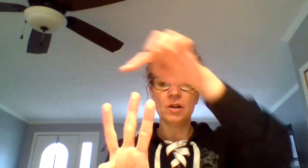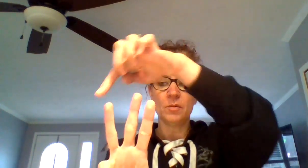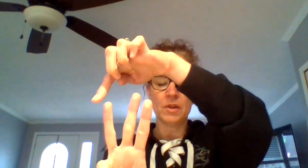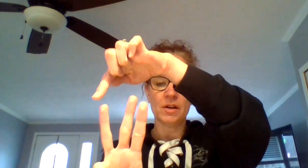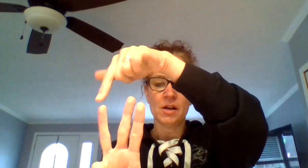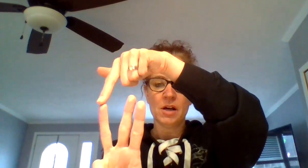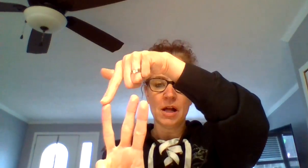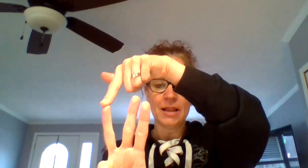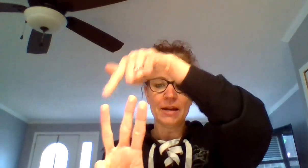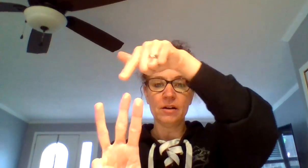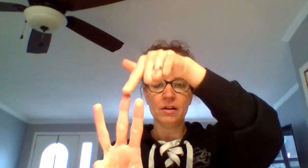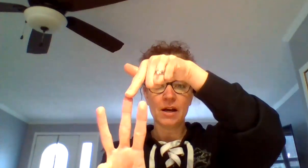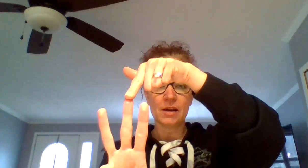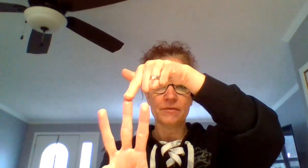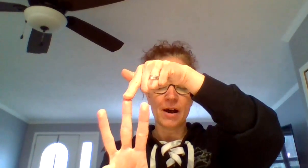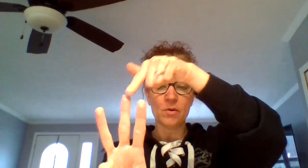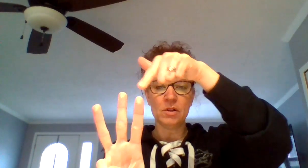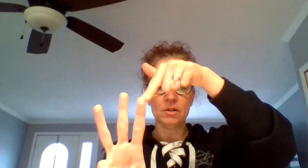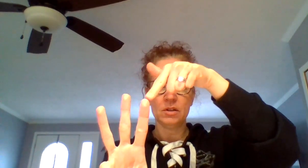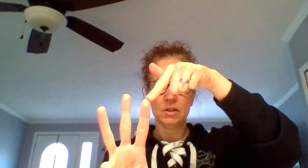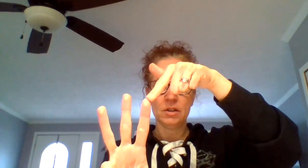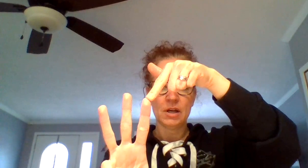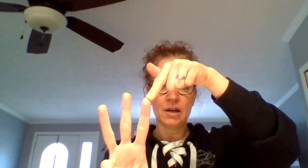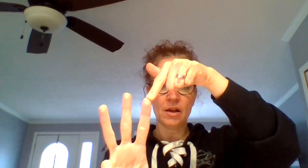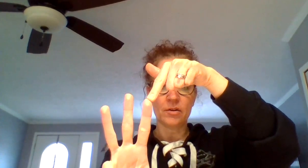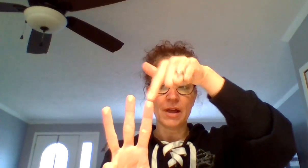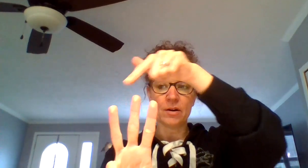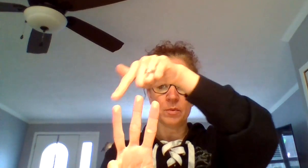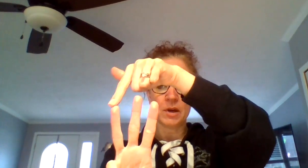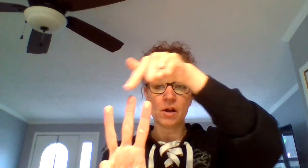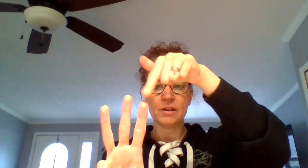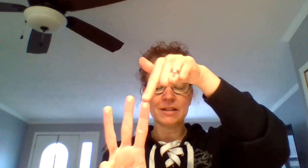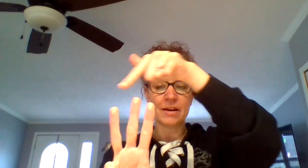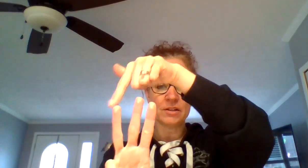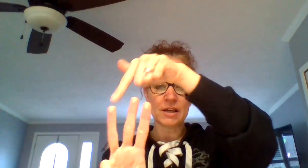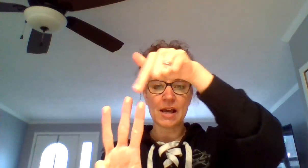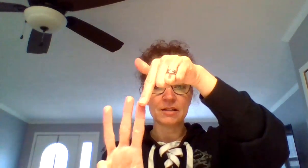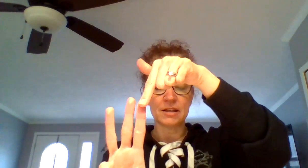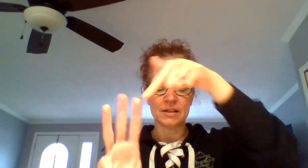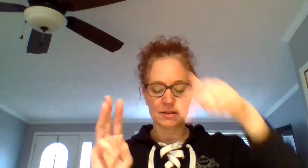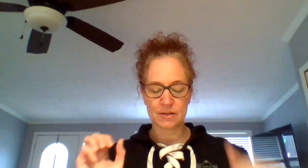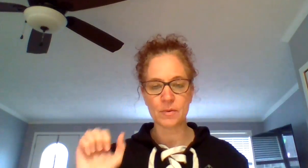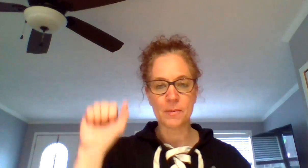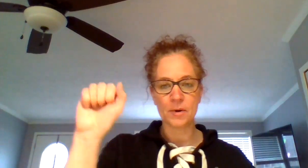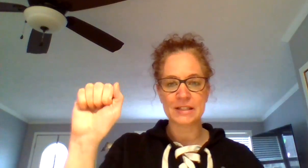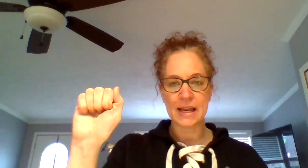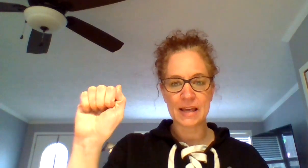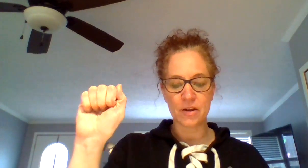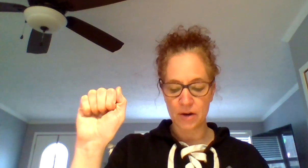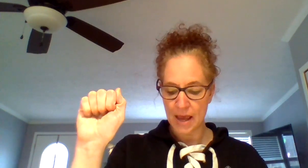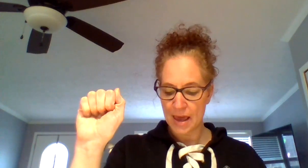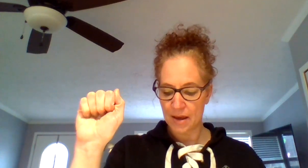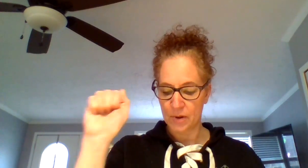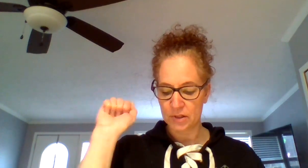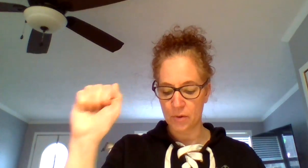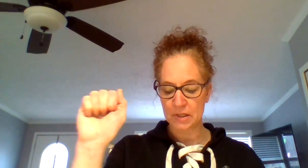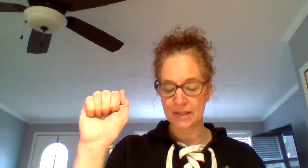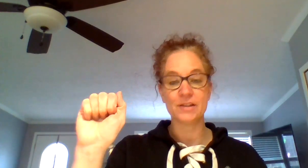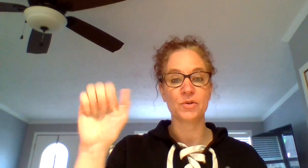with a letter, a vowel, and another letter. We call these letters the consonants. Remember it's either, well it's always in this